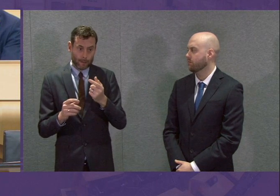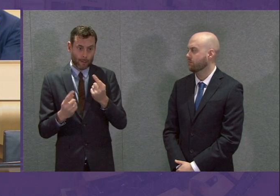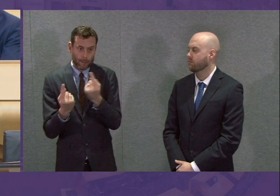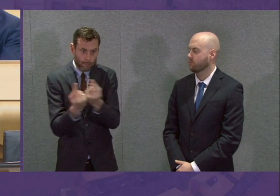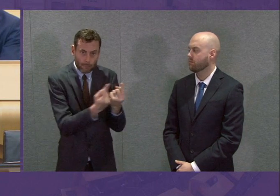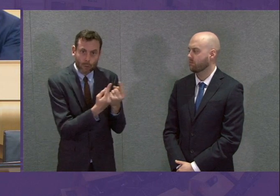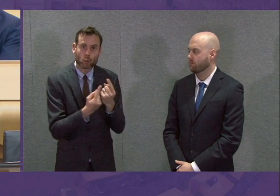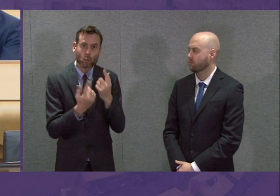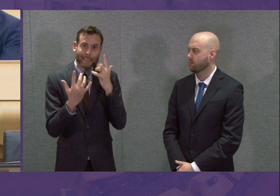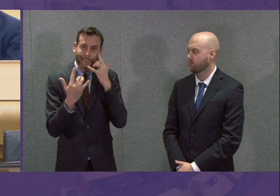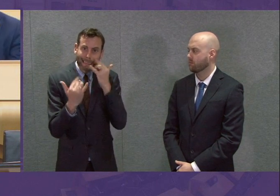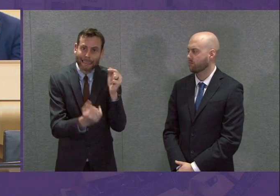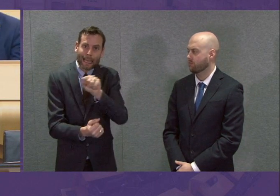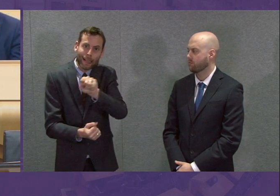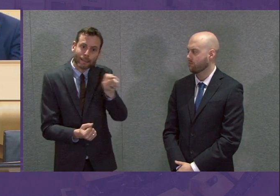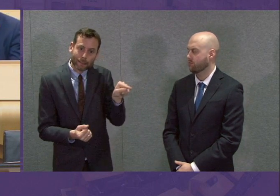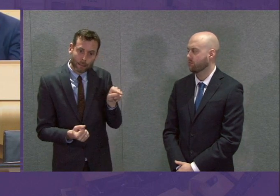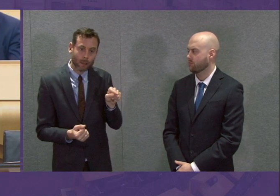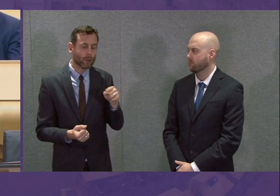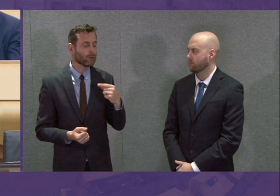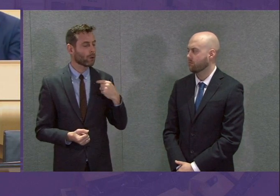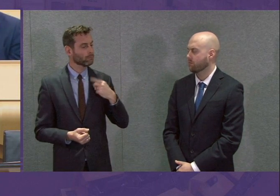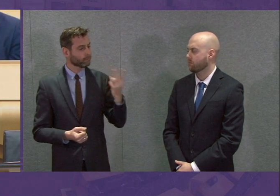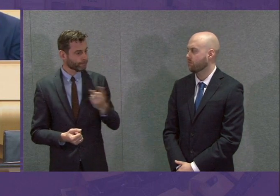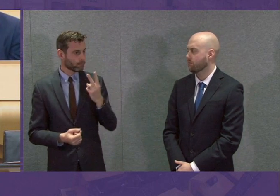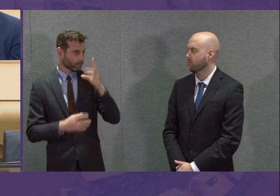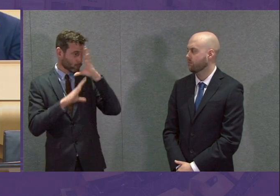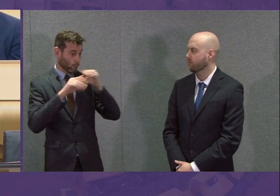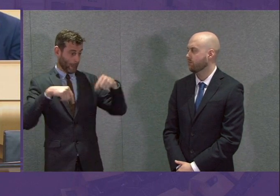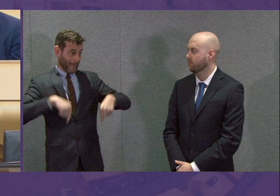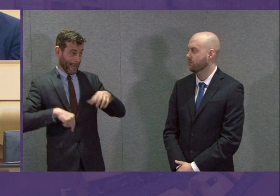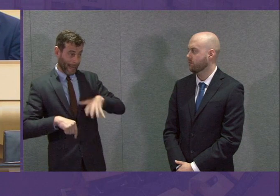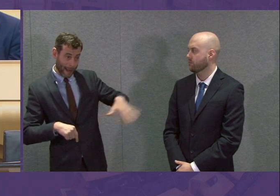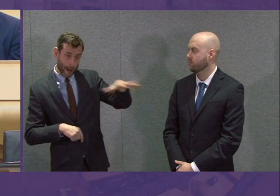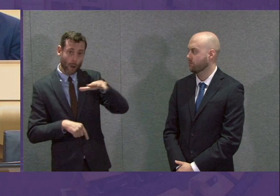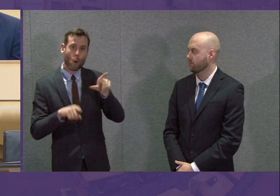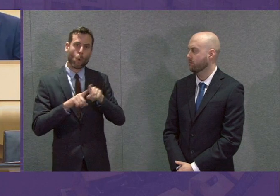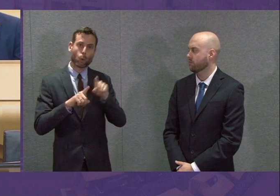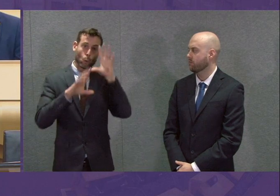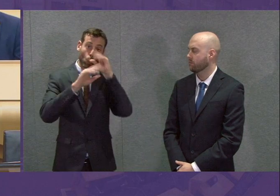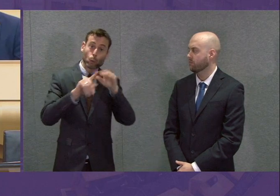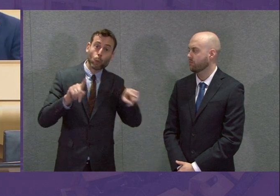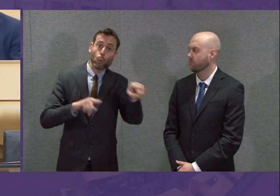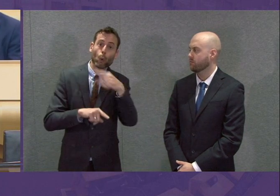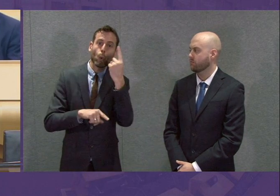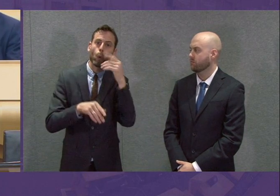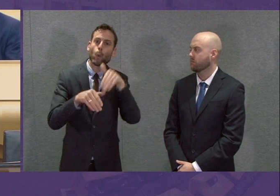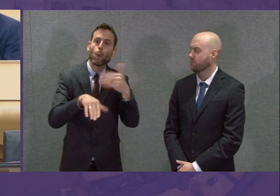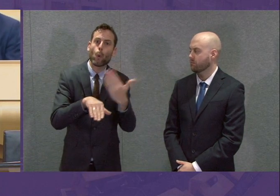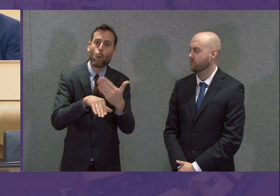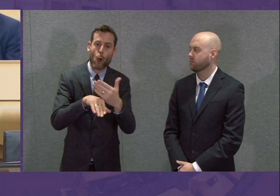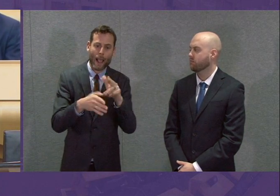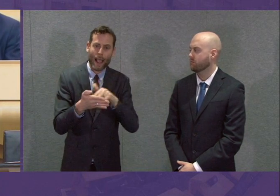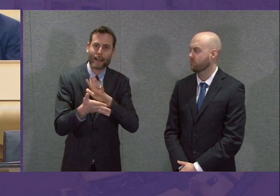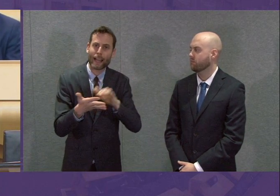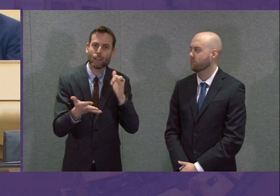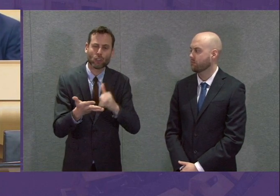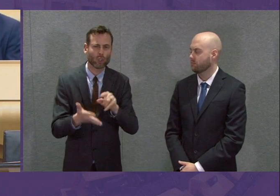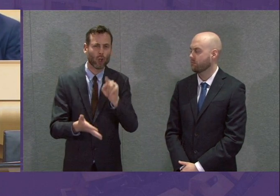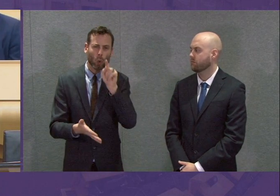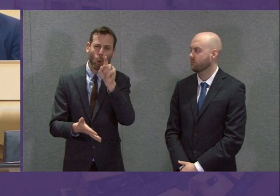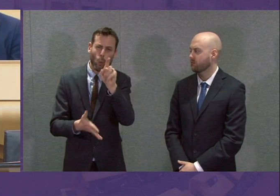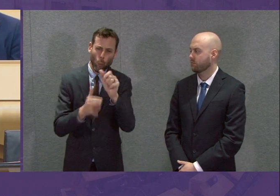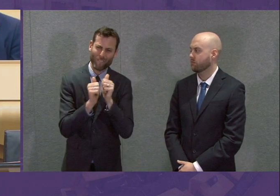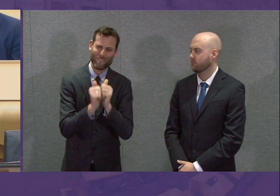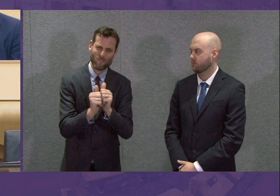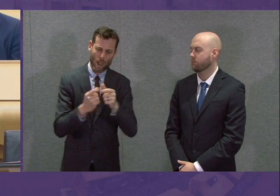to Ross Greer, to the Chamber, but also to every single one of our health and social care workforce. We know how valuable you are. We know how